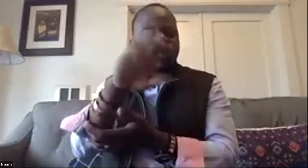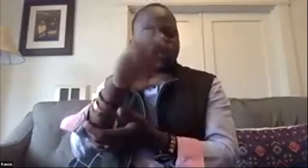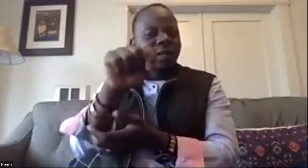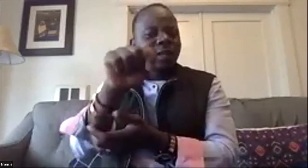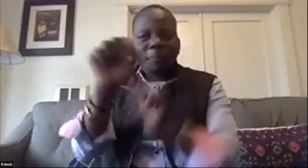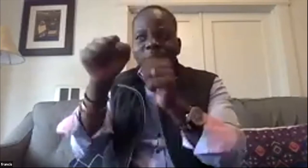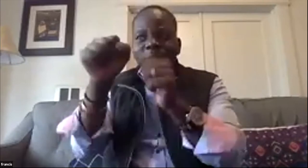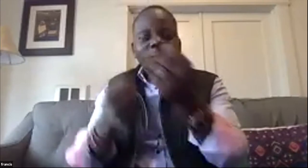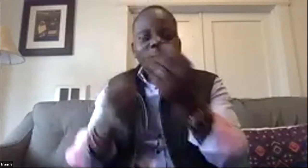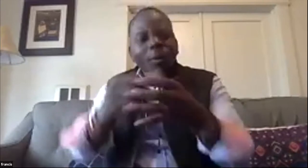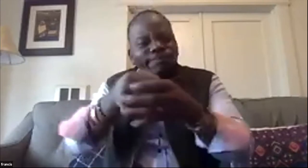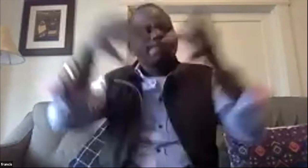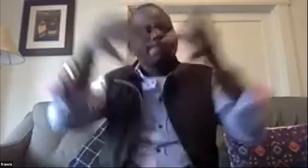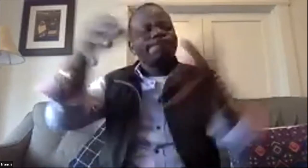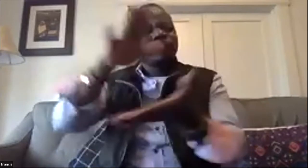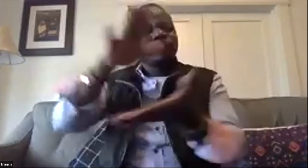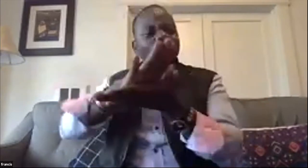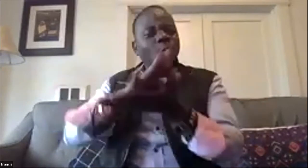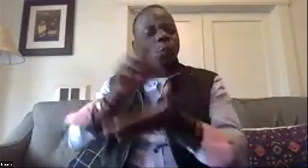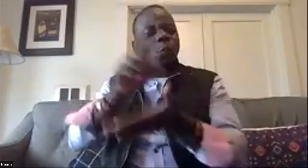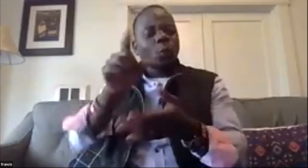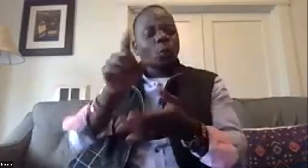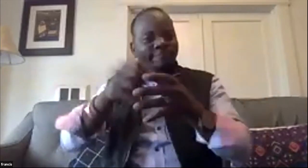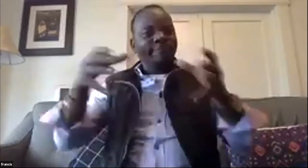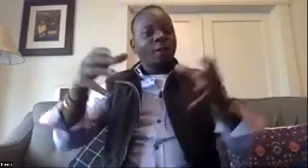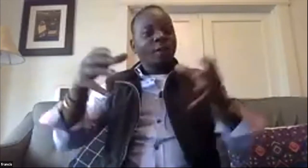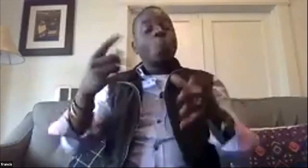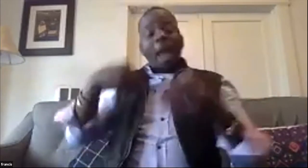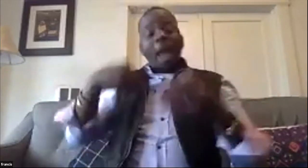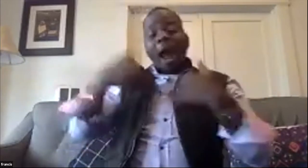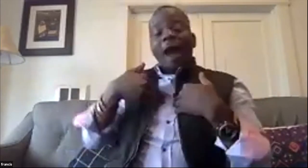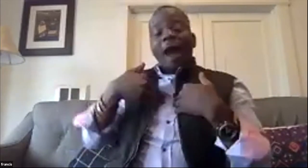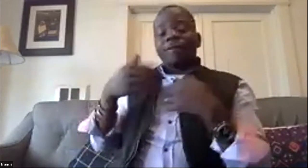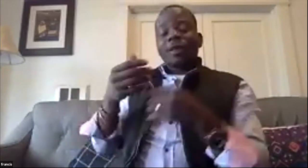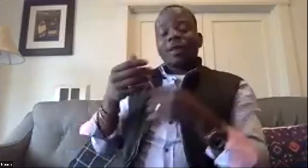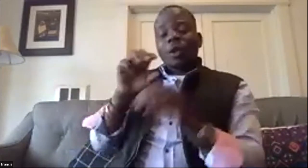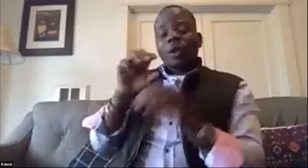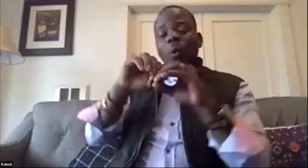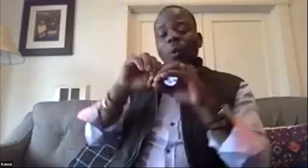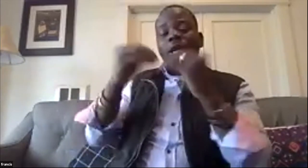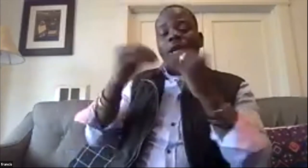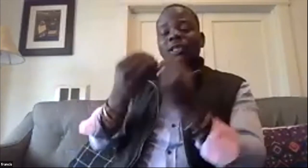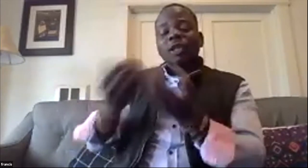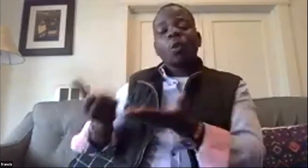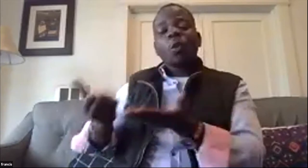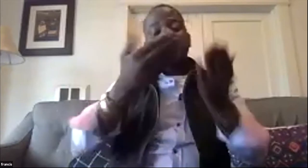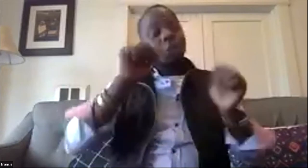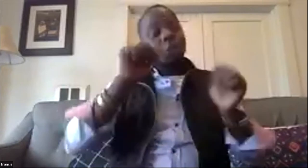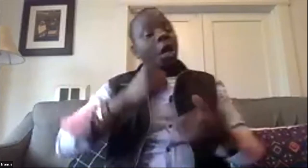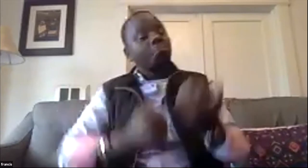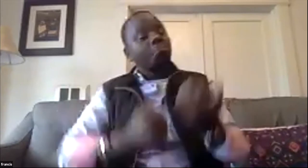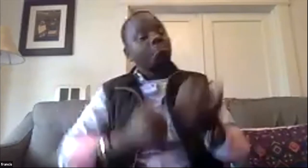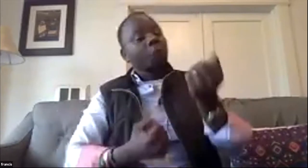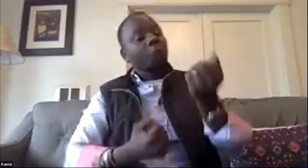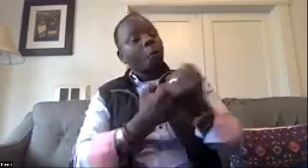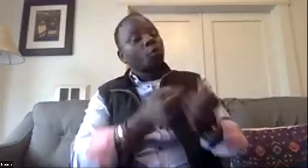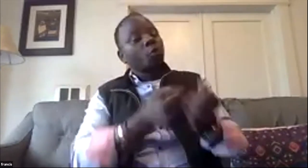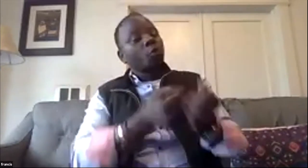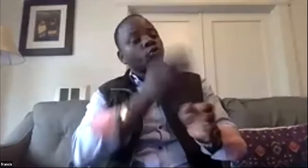looking for funding um in order to start a school and we have an organization